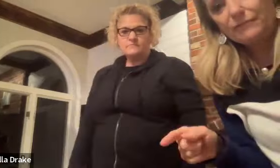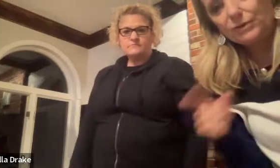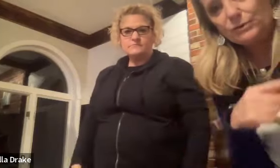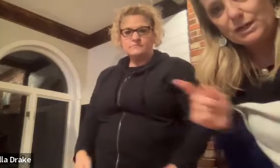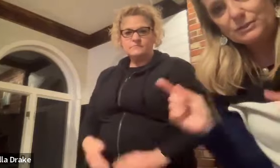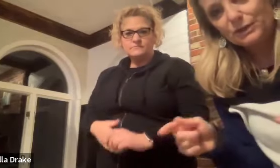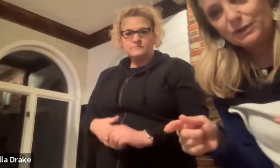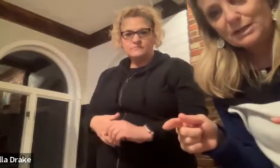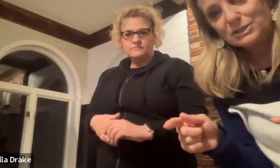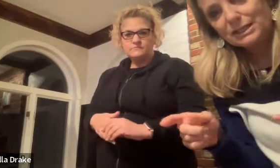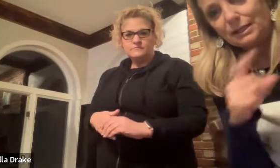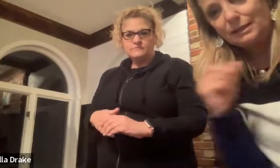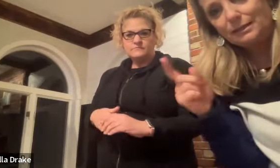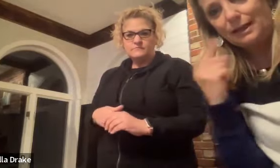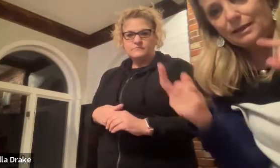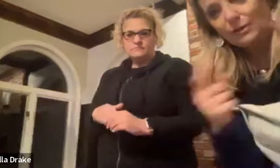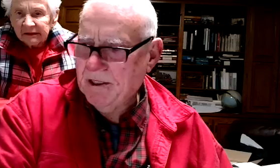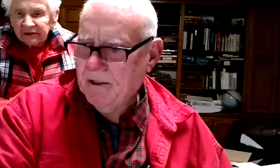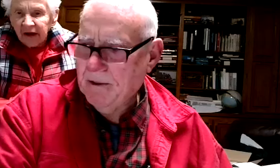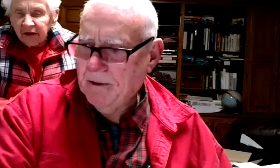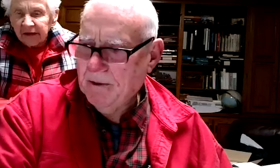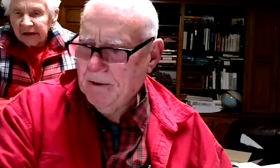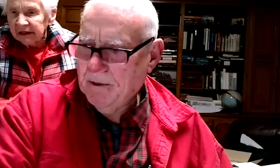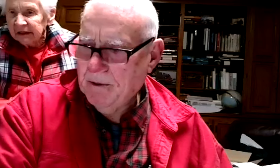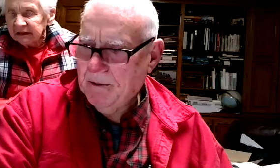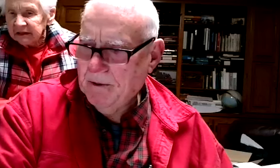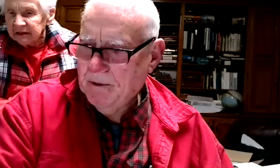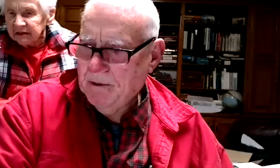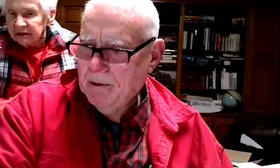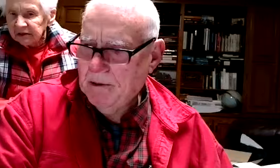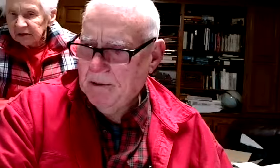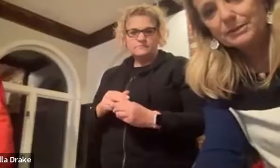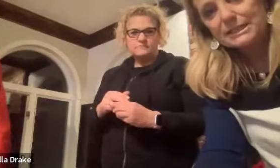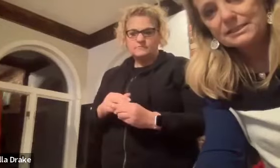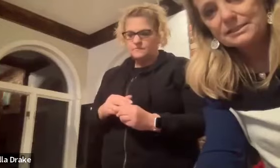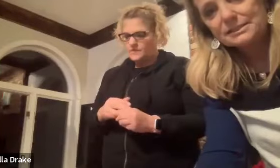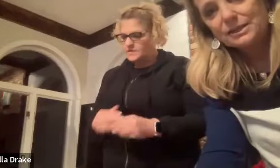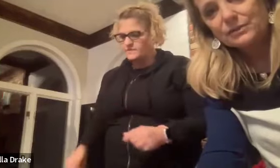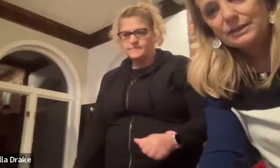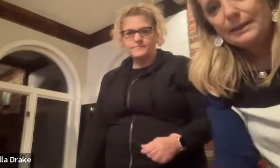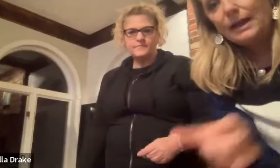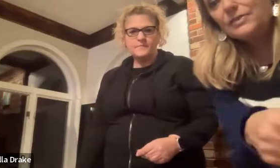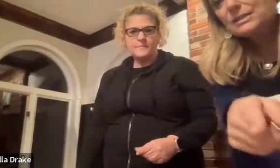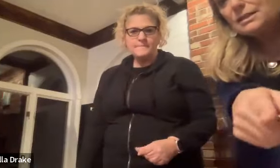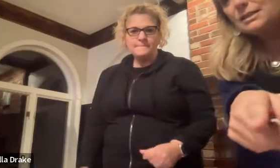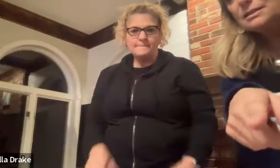my phone to watch what you're watching multiple places so i'm this is